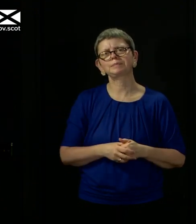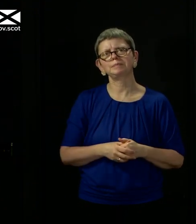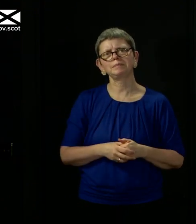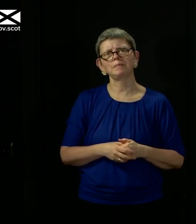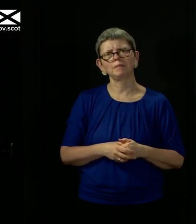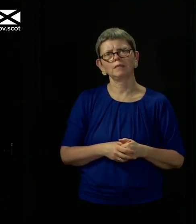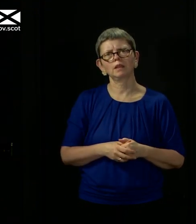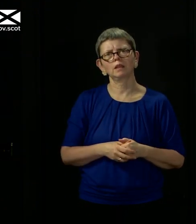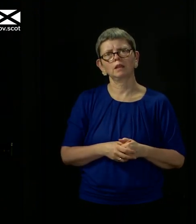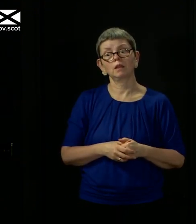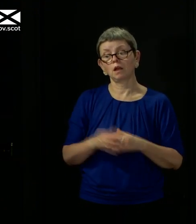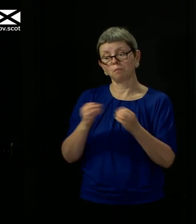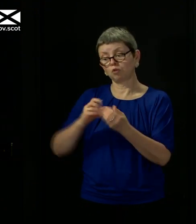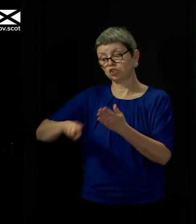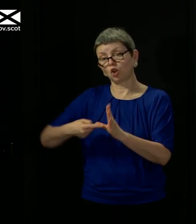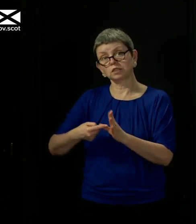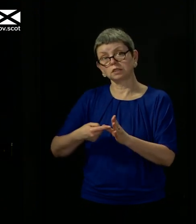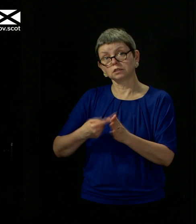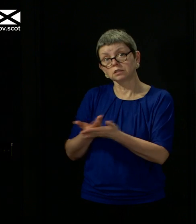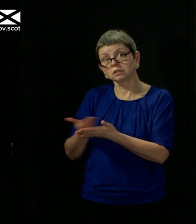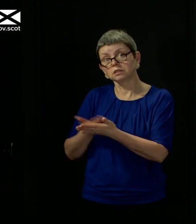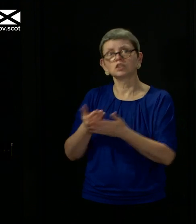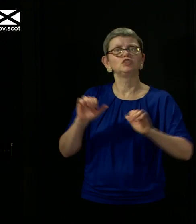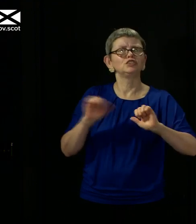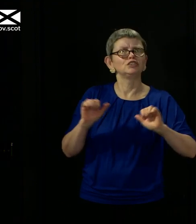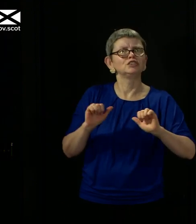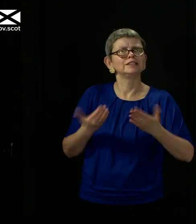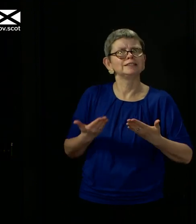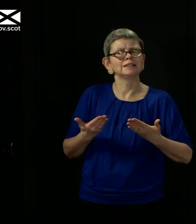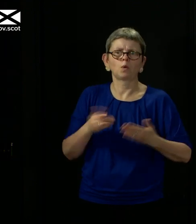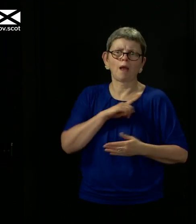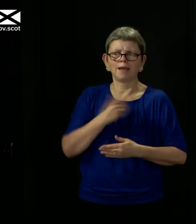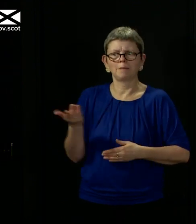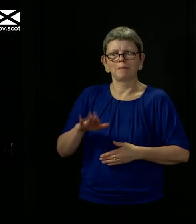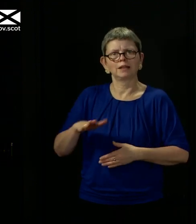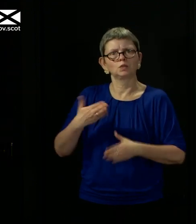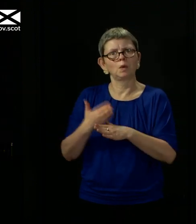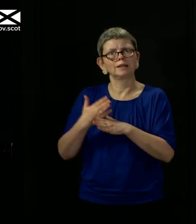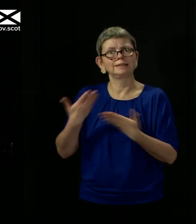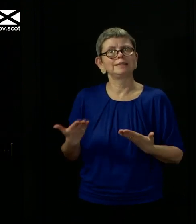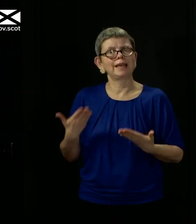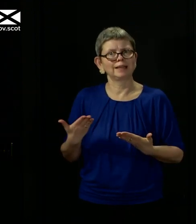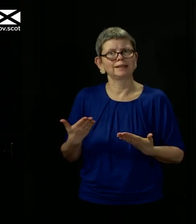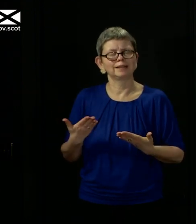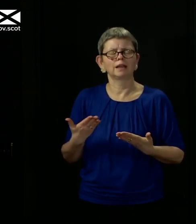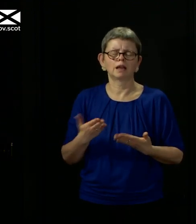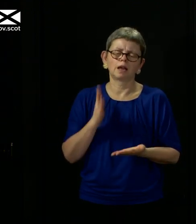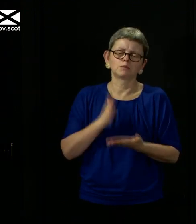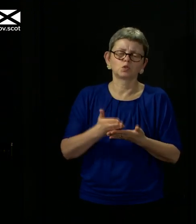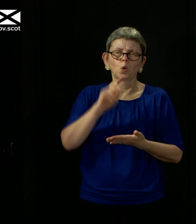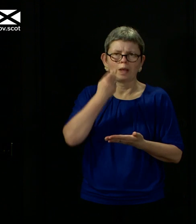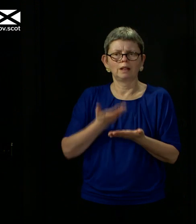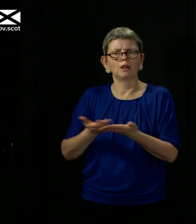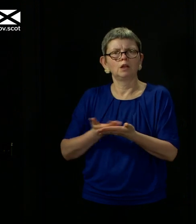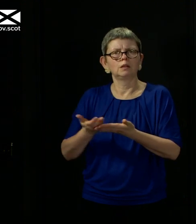have I spoken to Boris Johnson? I've not spoken to him yet since his return to work. He only returned to work this morning. I'm sure there will be conversations in